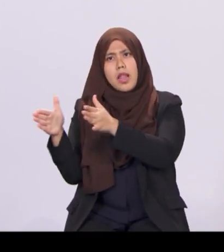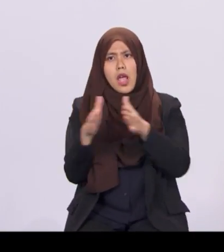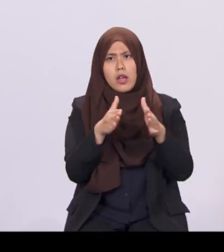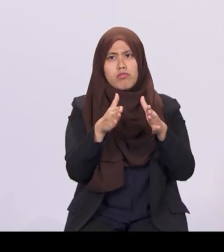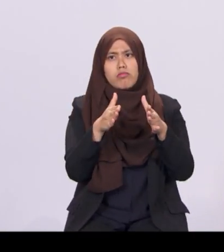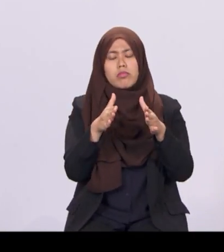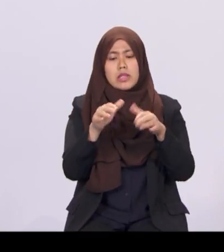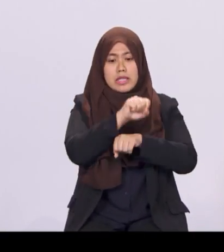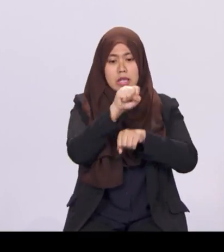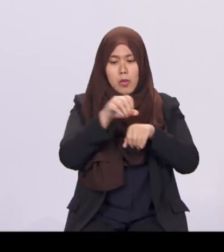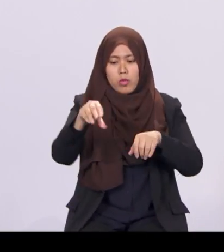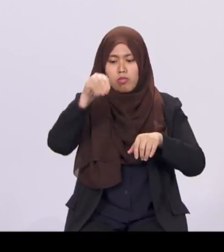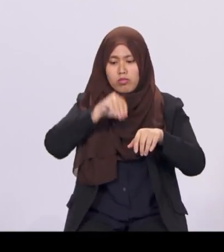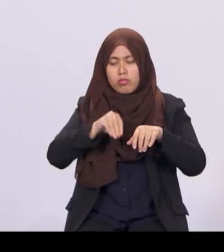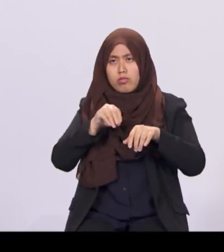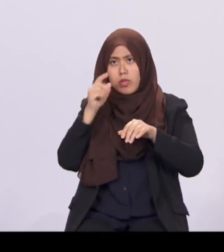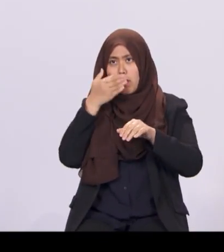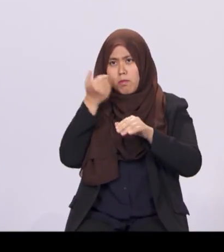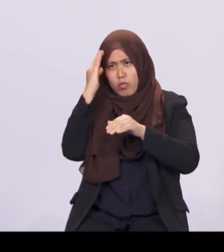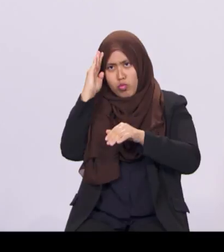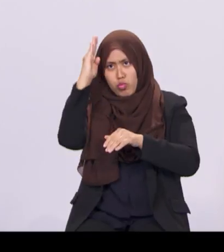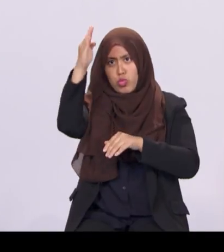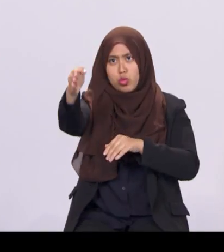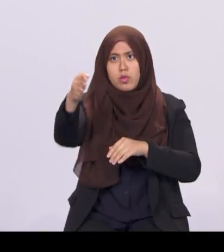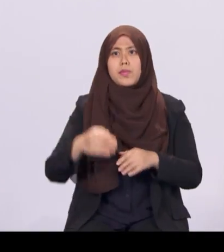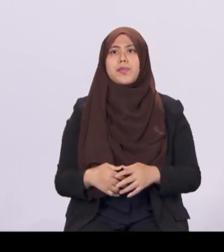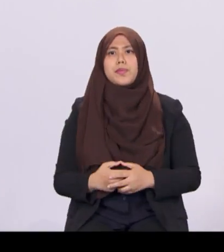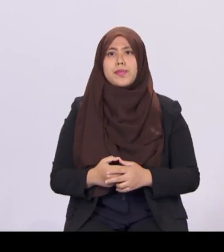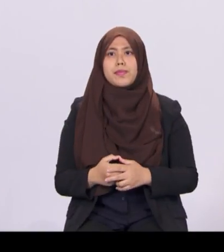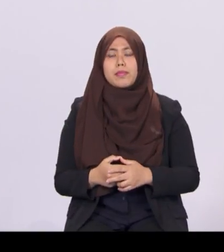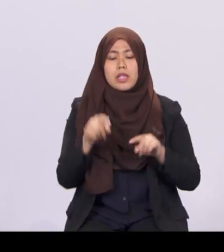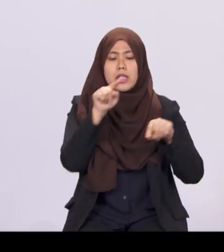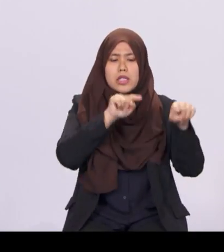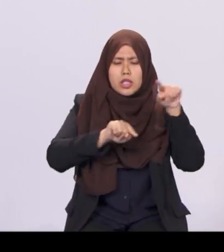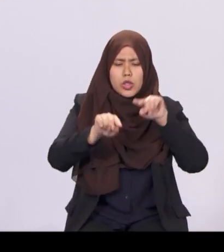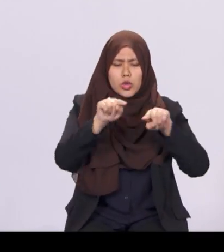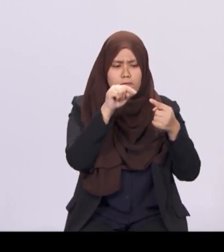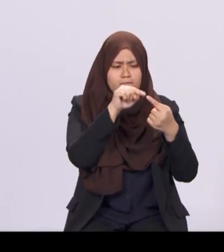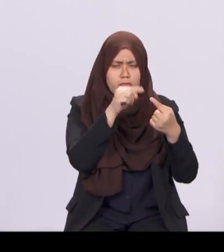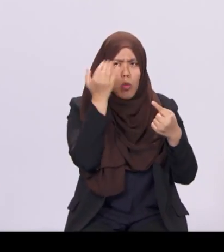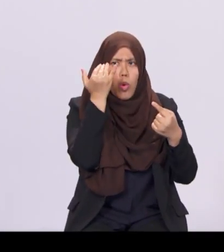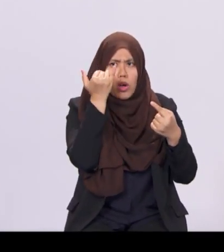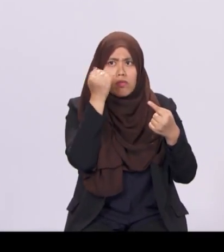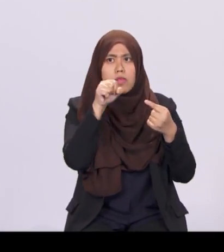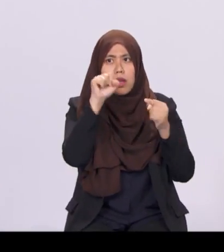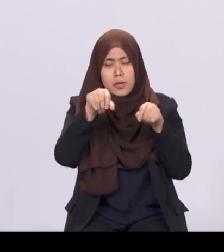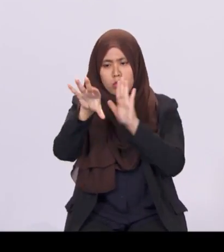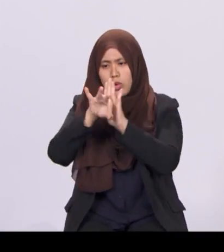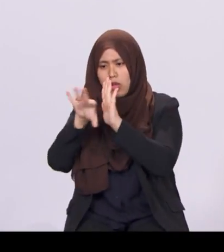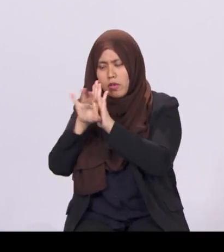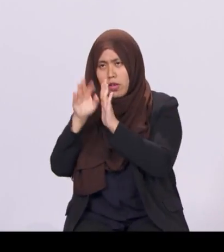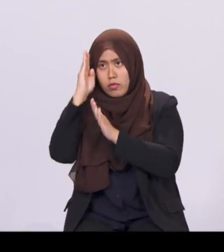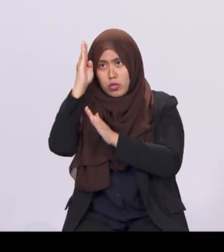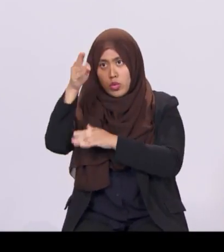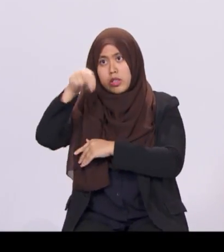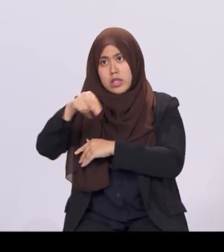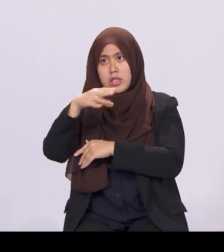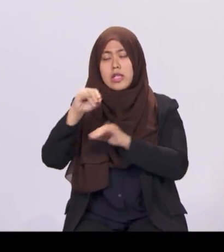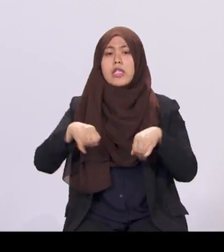Singapore for the future. Strategic, because it should identify future needs and issues and